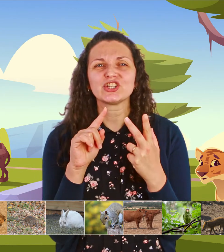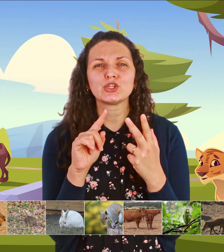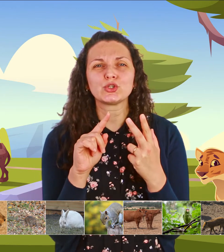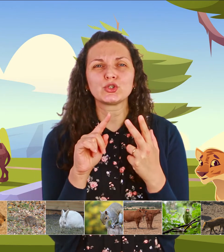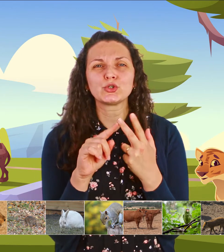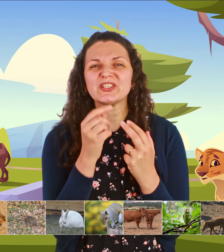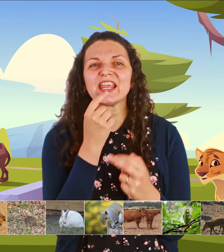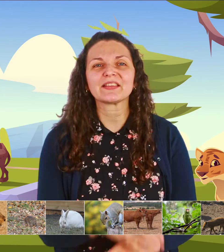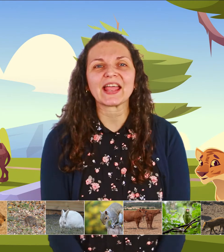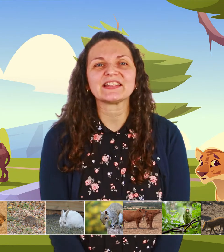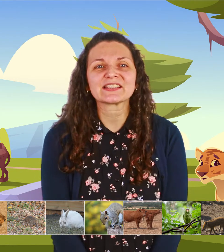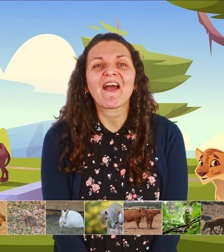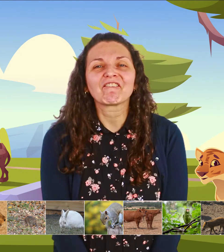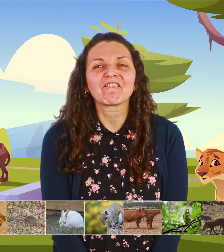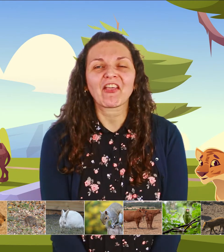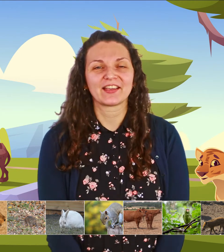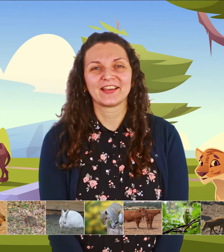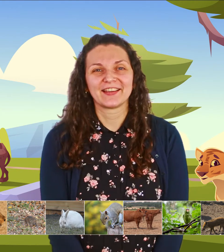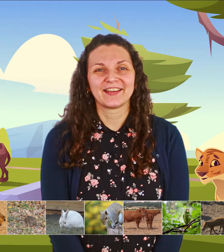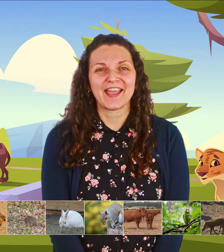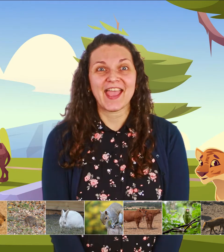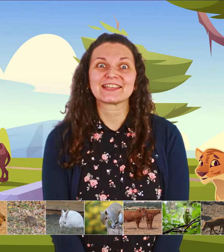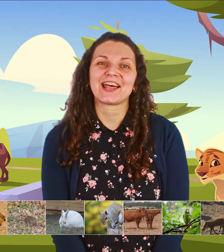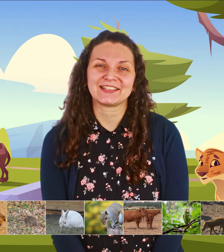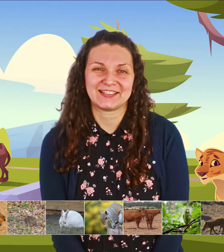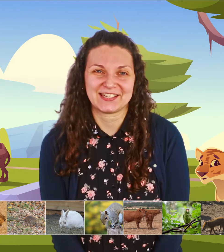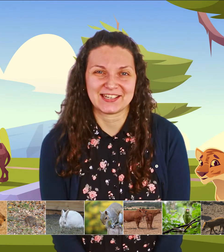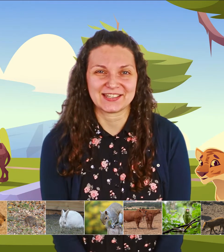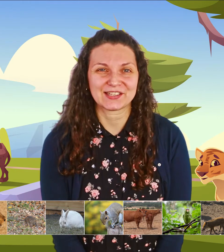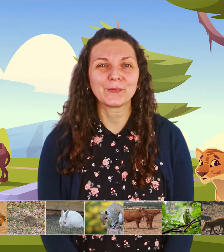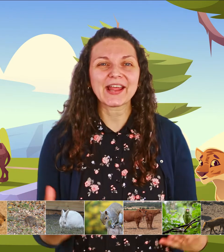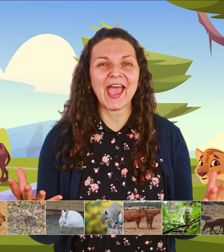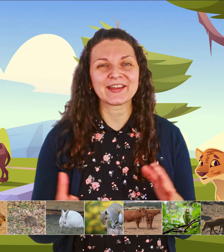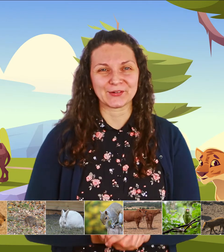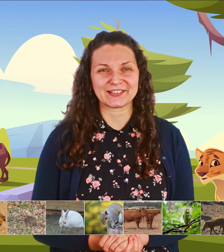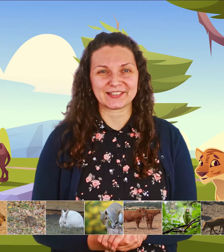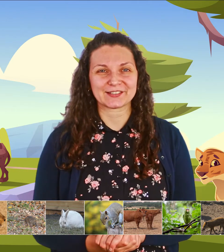two teeth like this and it likes cheese what animal is this